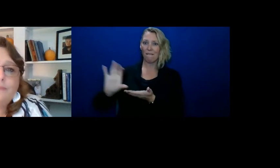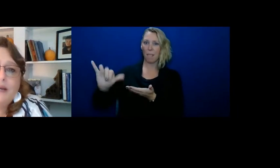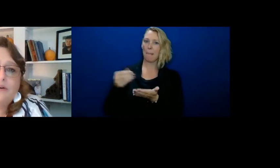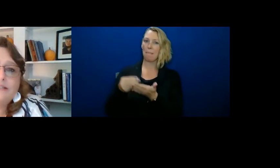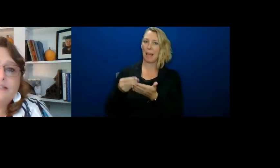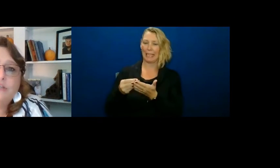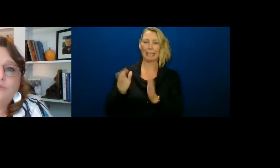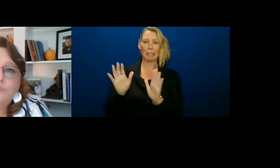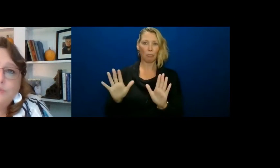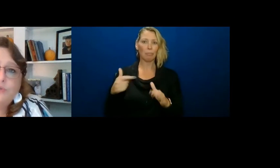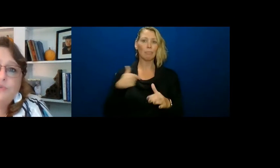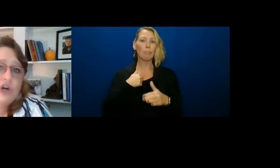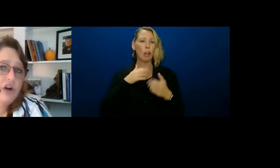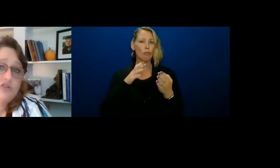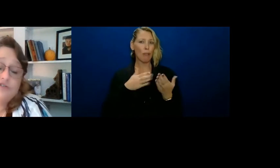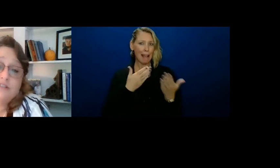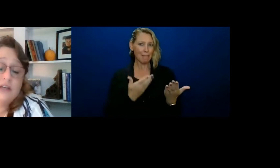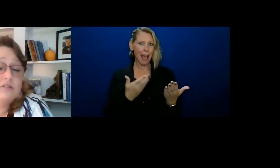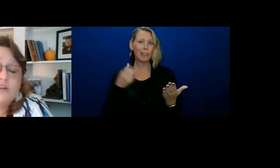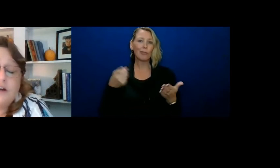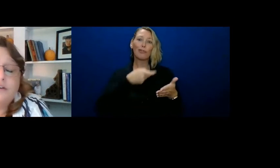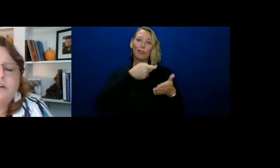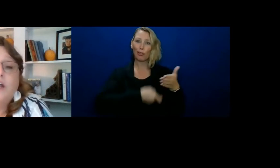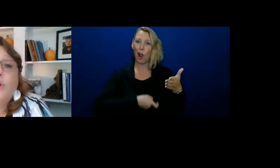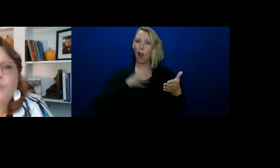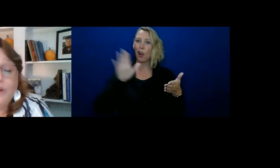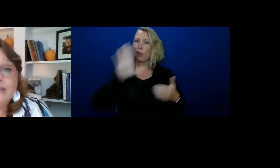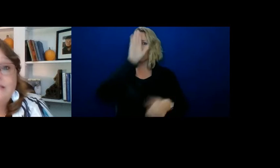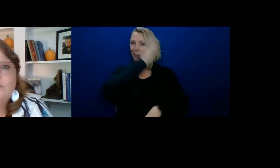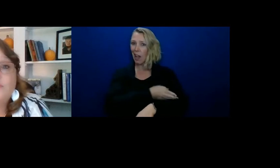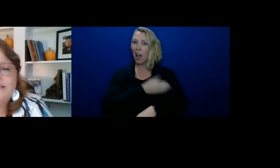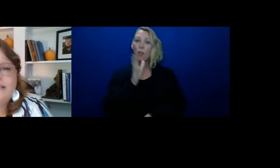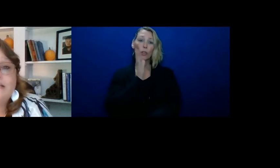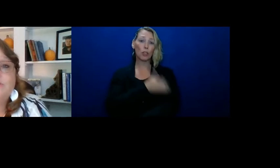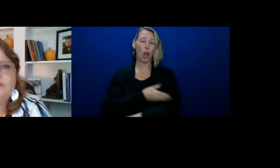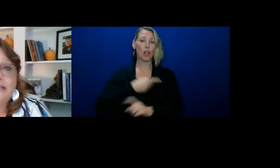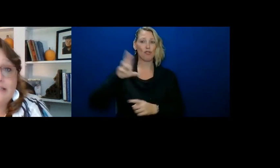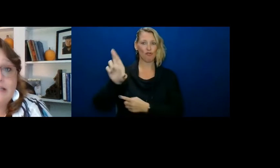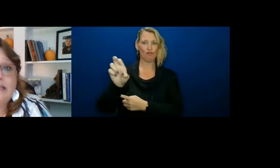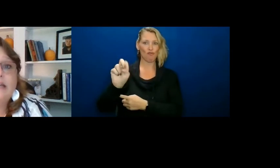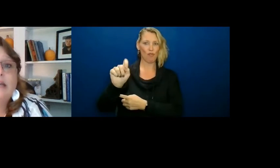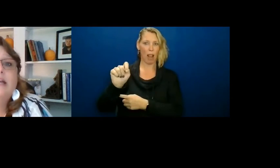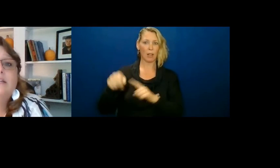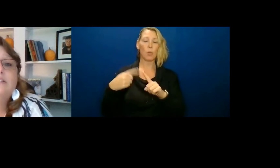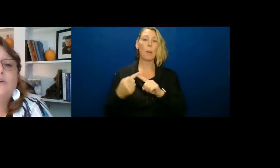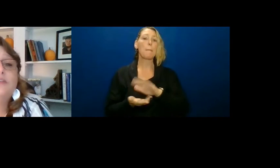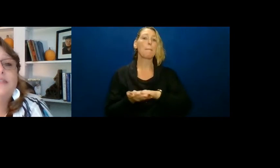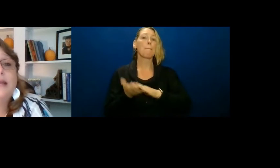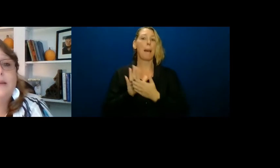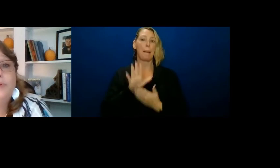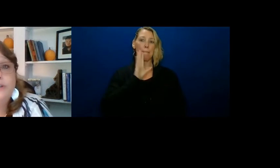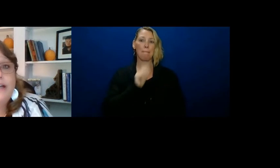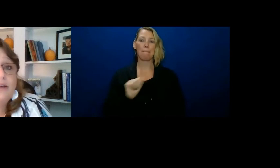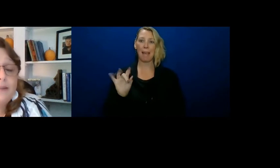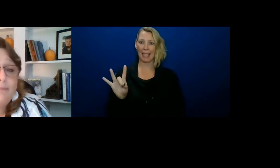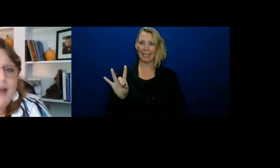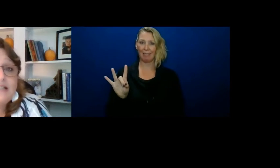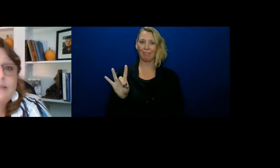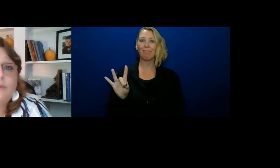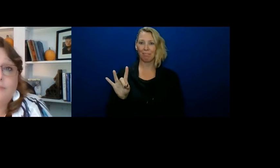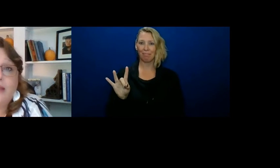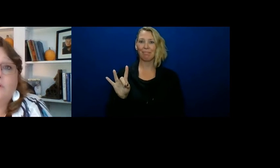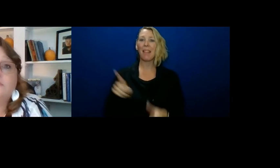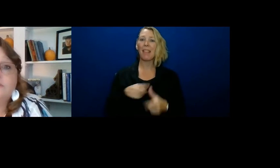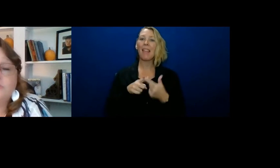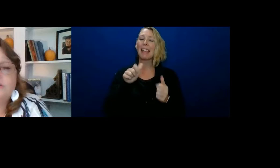recommend to parents that you do charge your son or daughter rent once they turn 18 so that they can pull down the